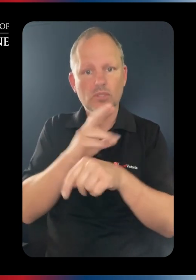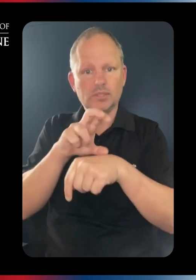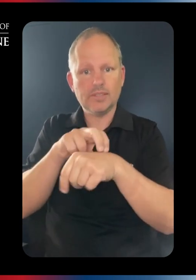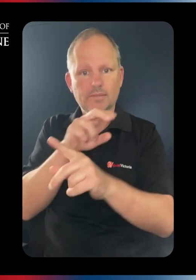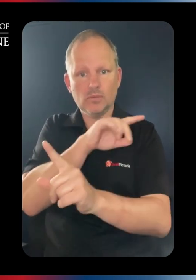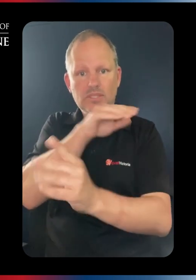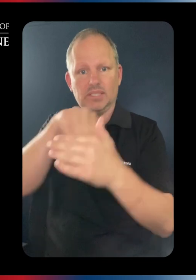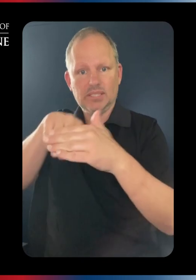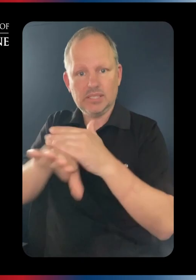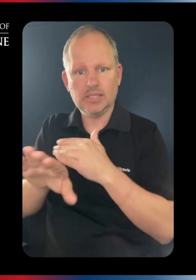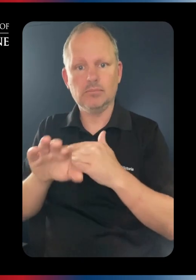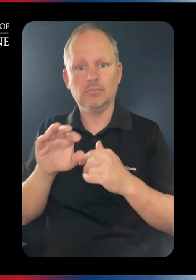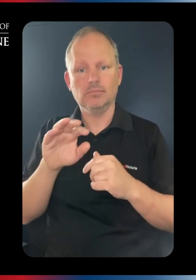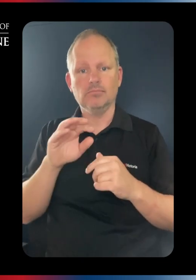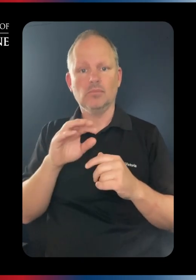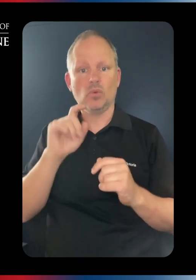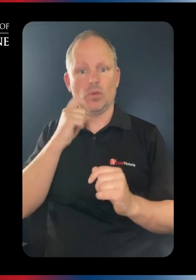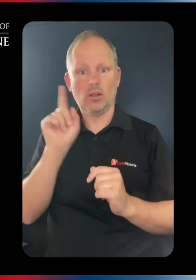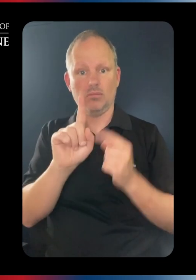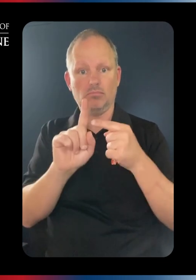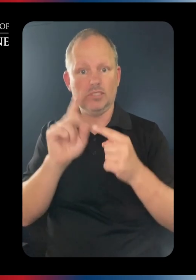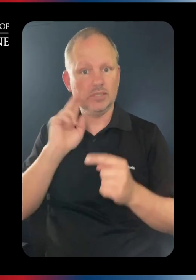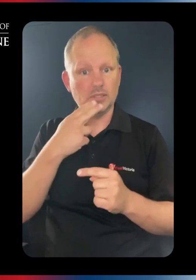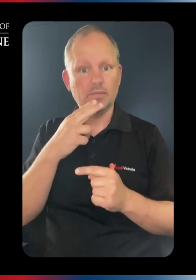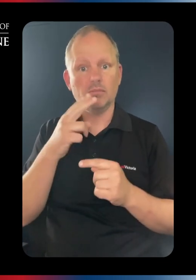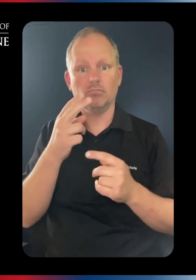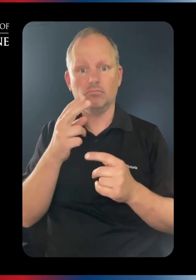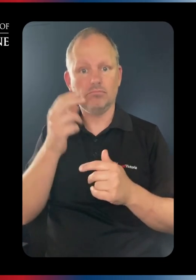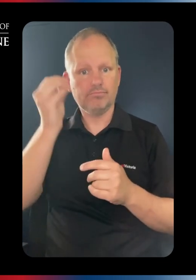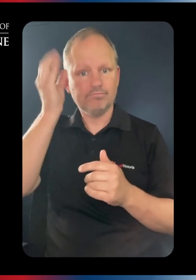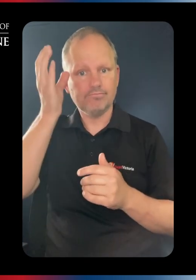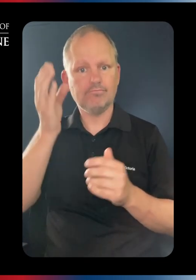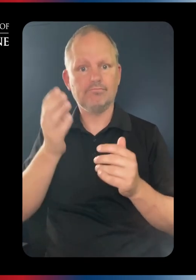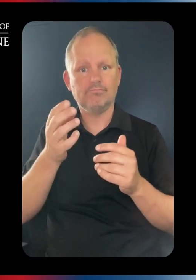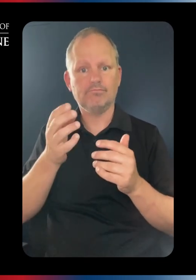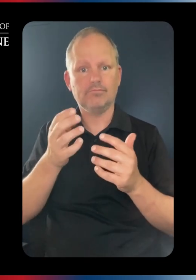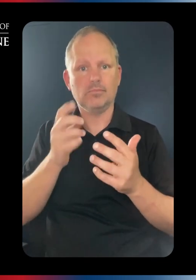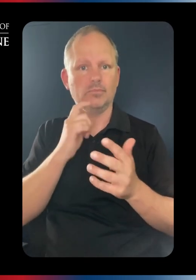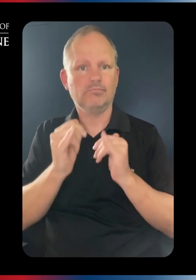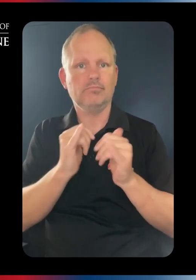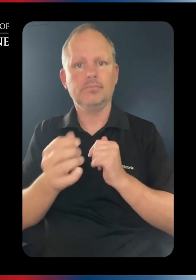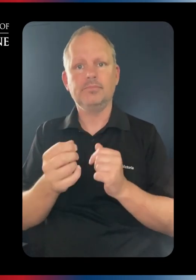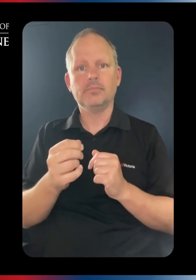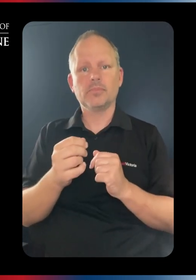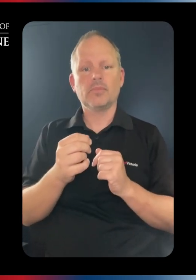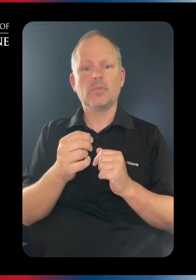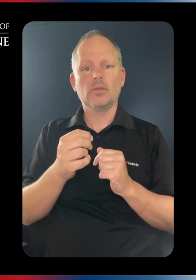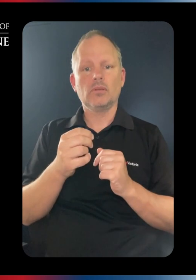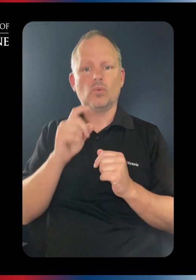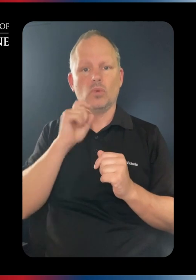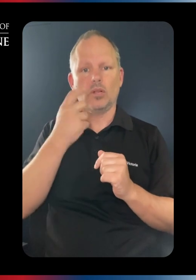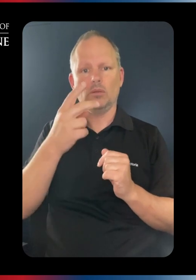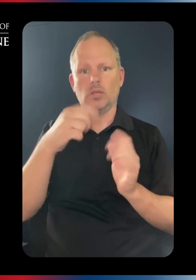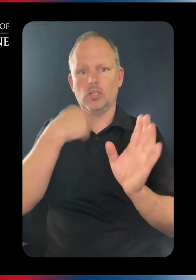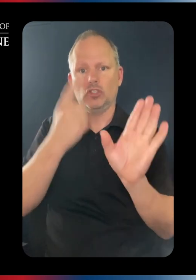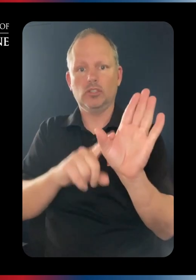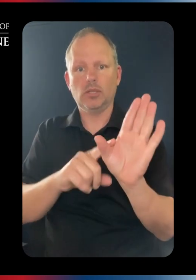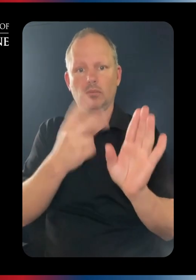the TAFE or the transition to TAFE. We are inviting people who are Deaf and have had these experiences. Next